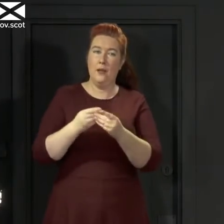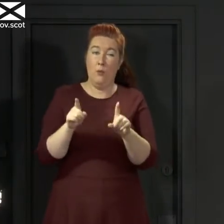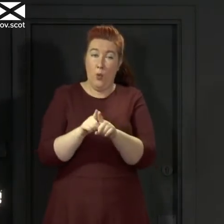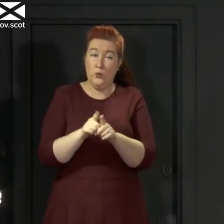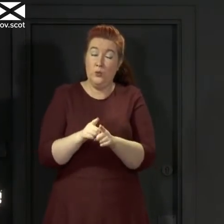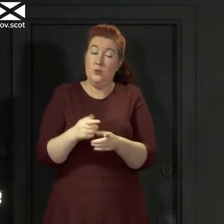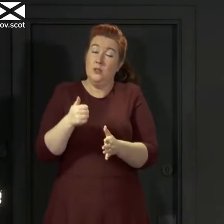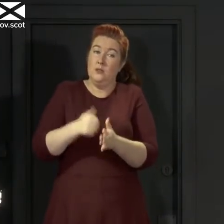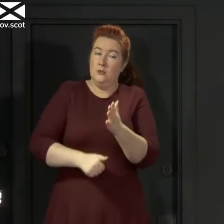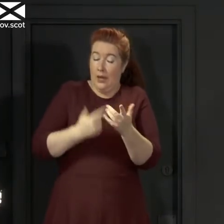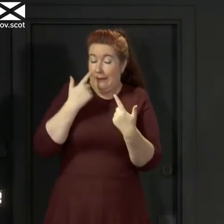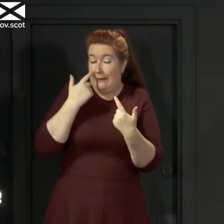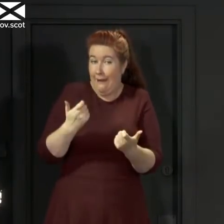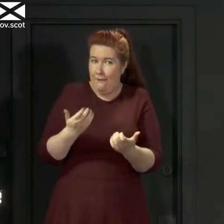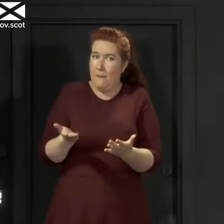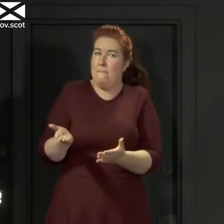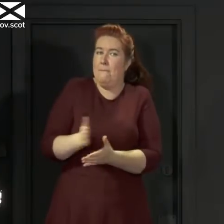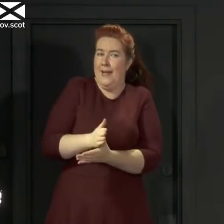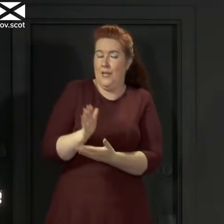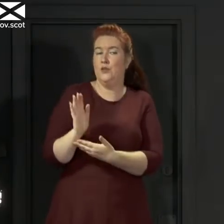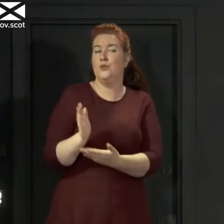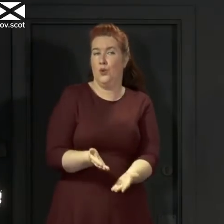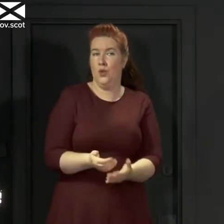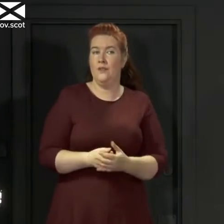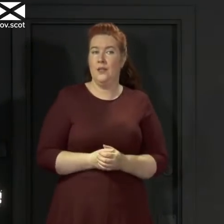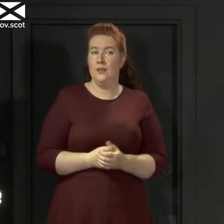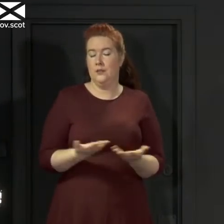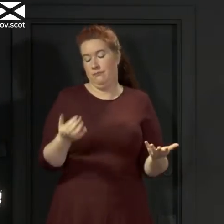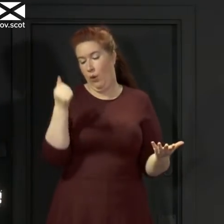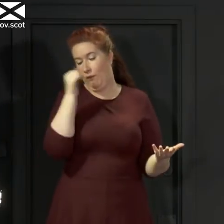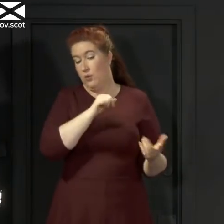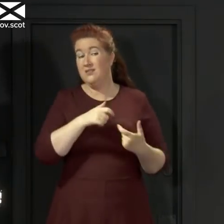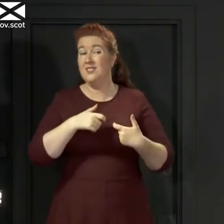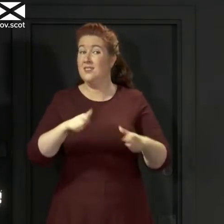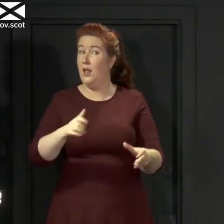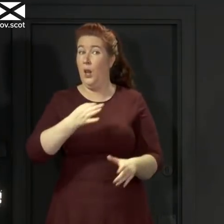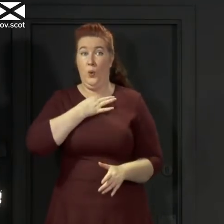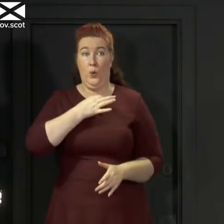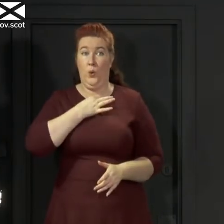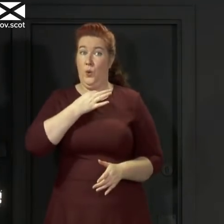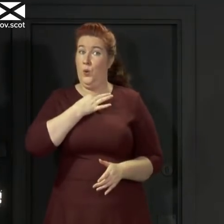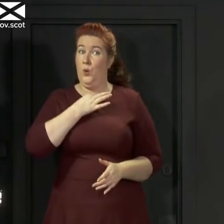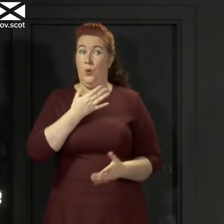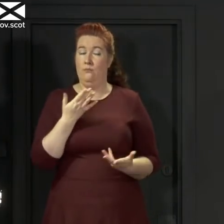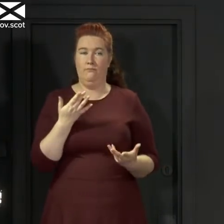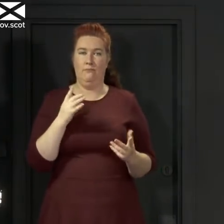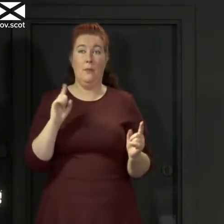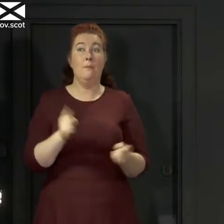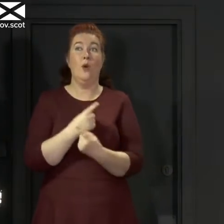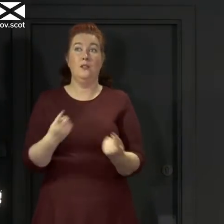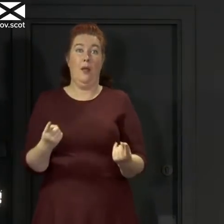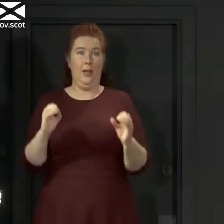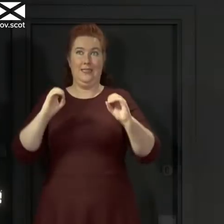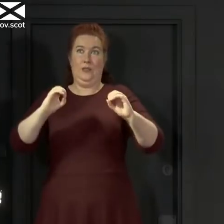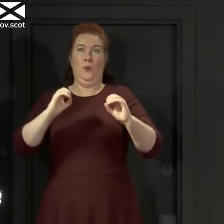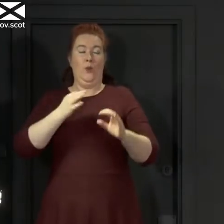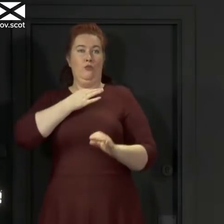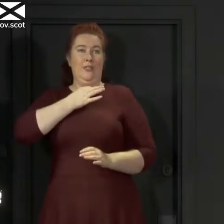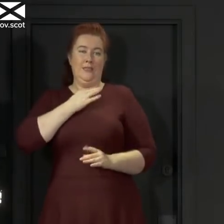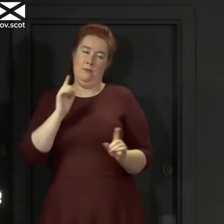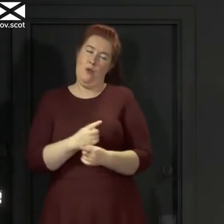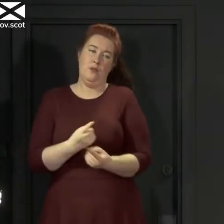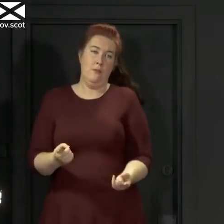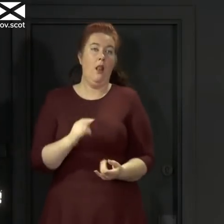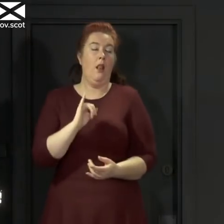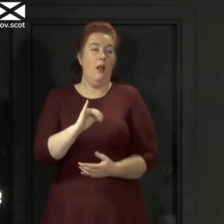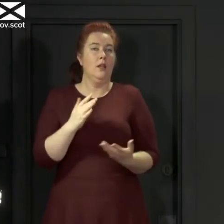resumption of services. As always, there are some risks attached to this. There is nothing risk-free in any of this. But we believe that with